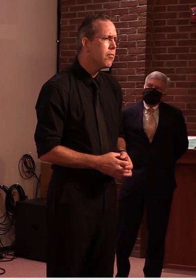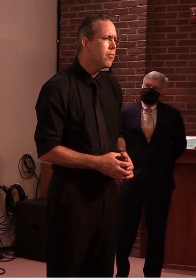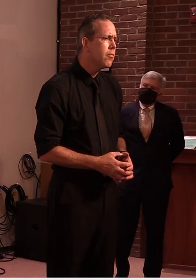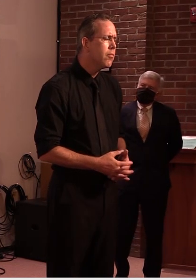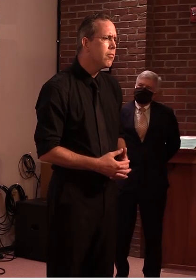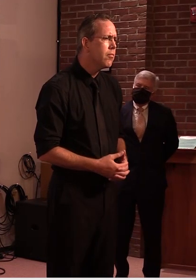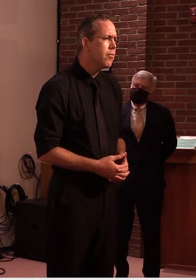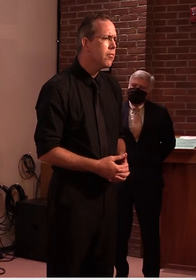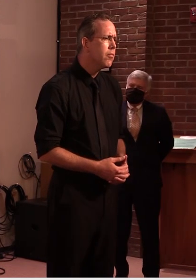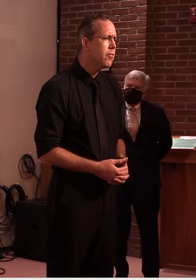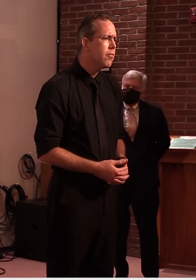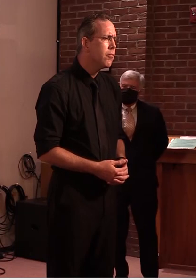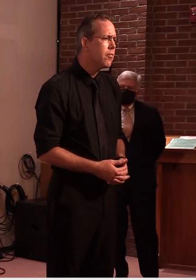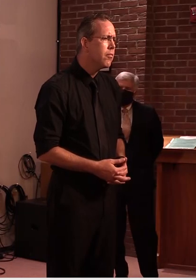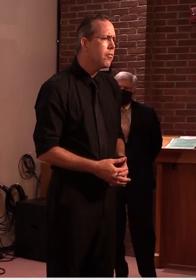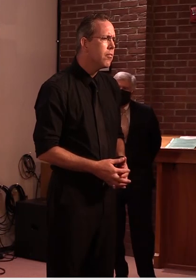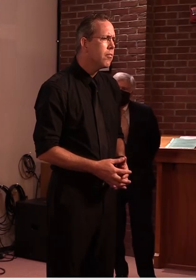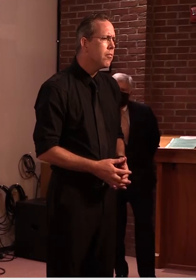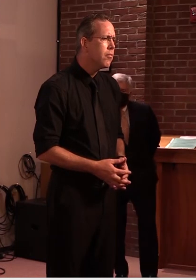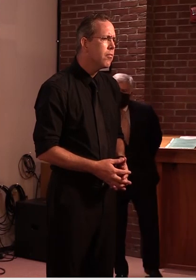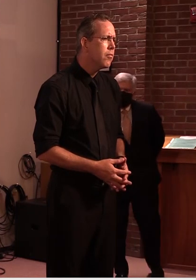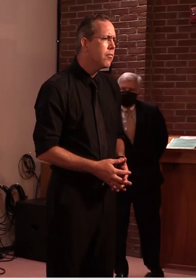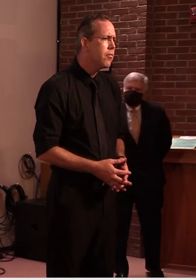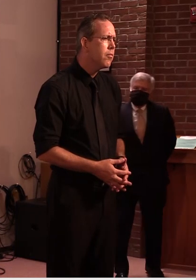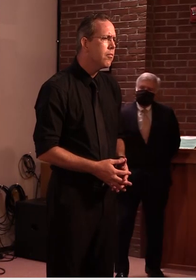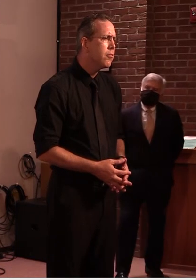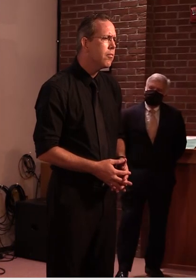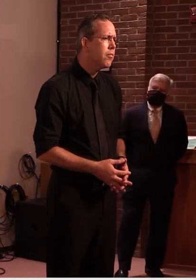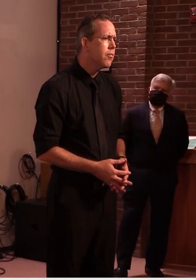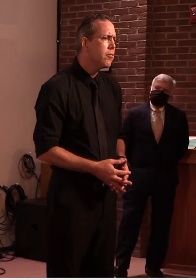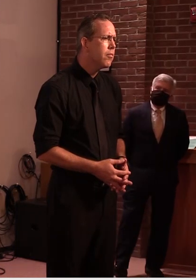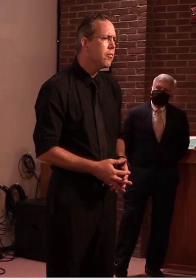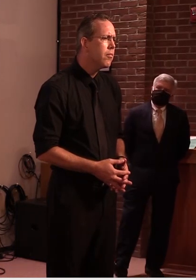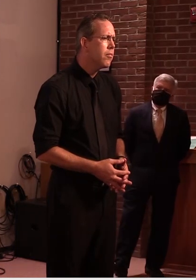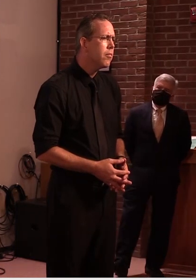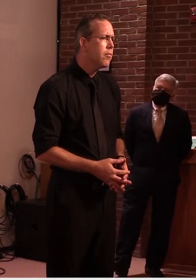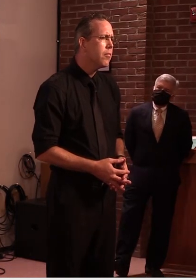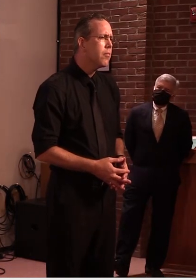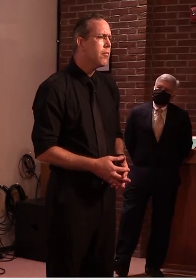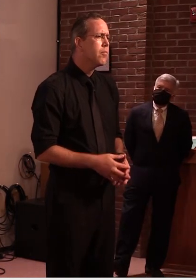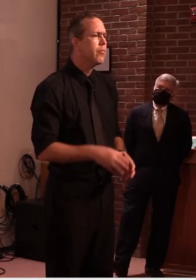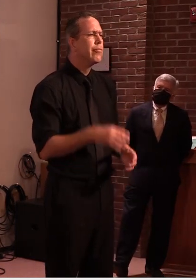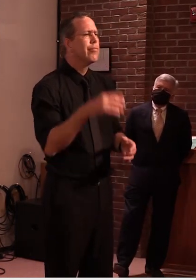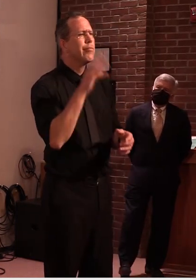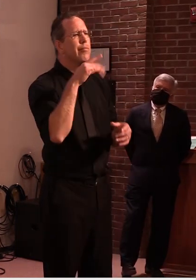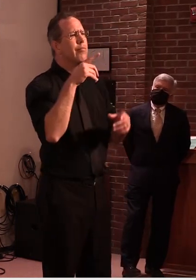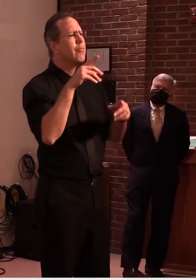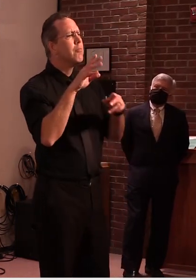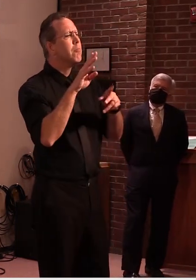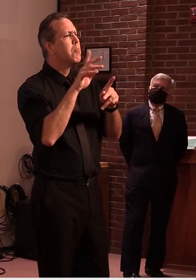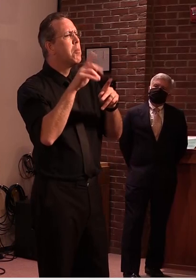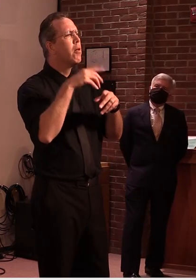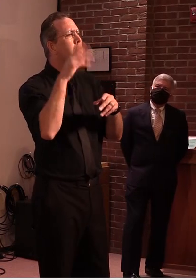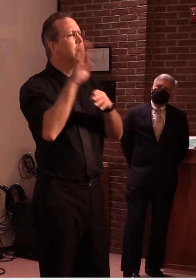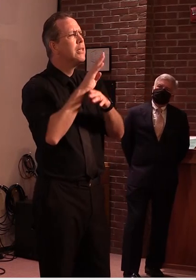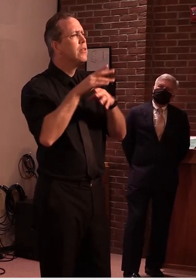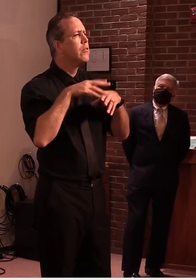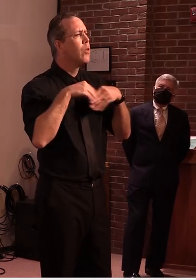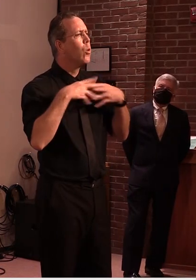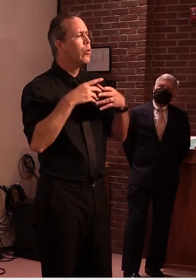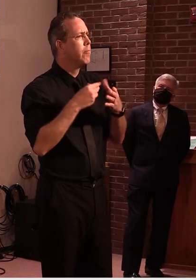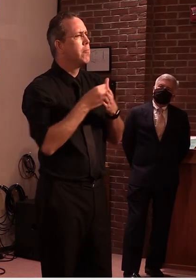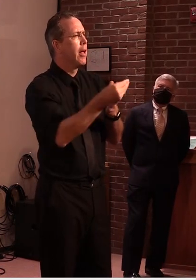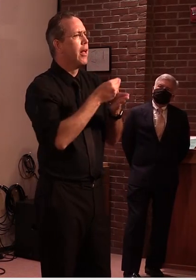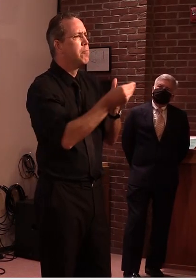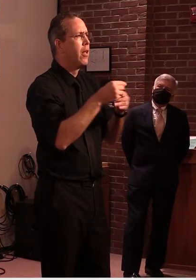ideas about what's going on or how that might impact the vermont economy yeah it does seem to be the way of the world i'm not sure that